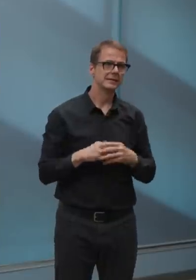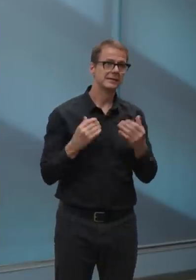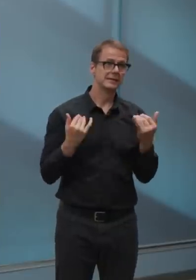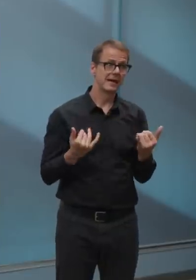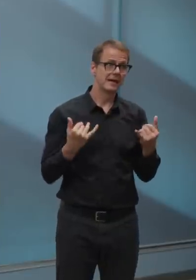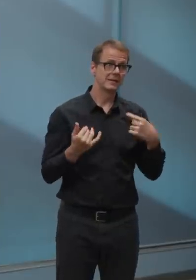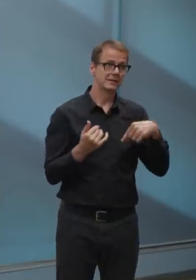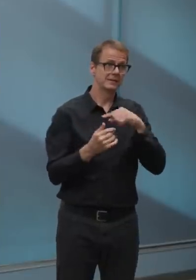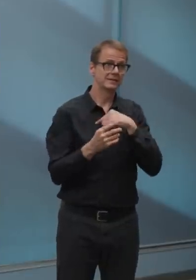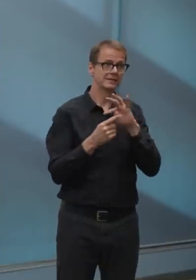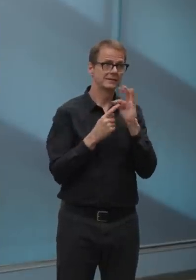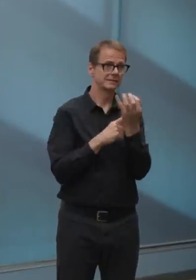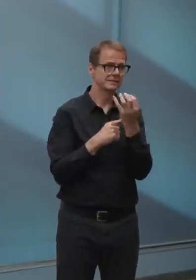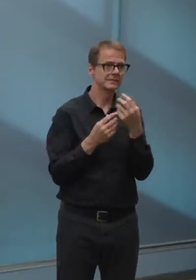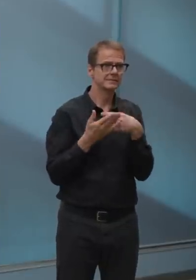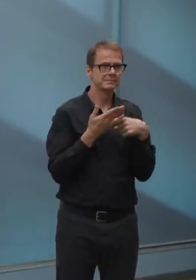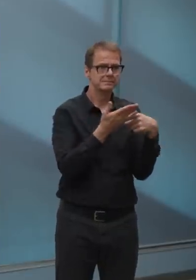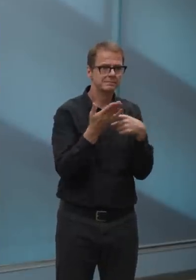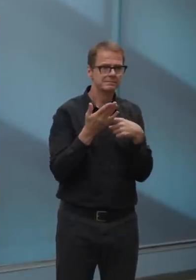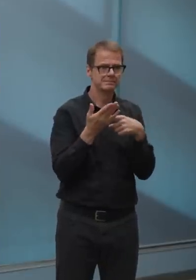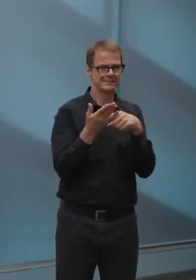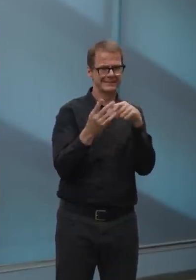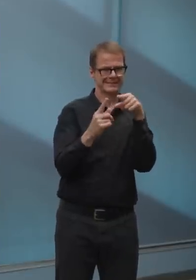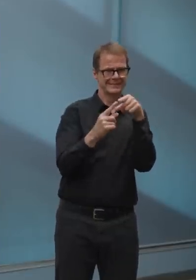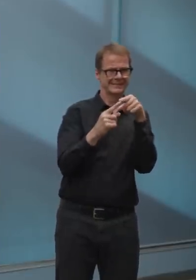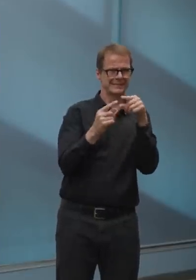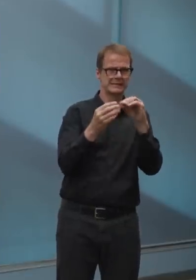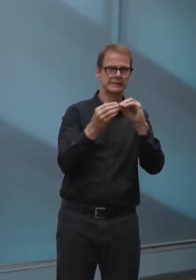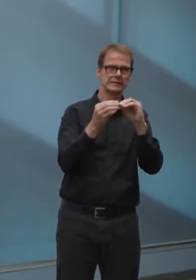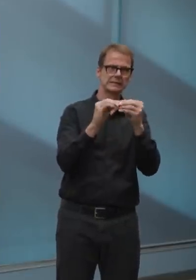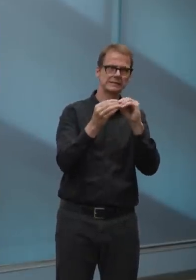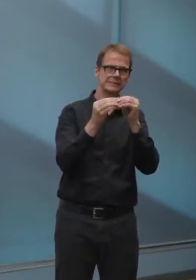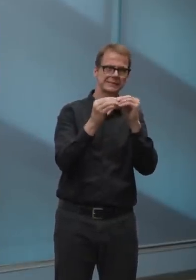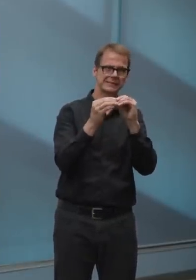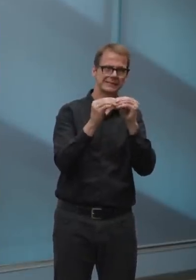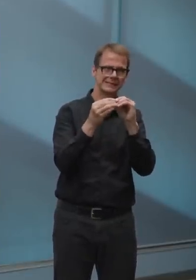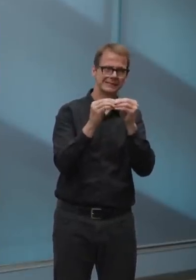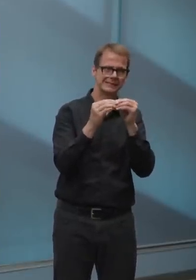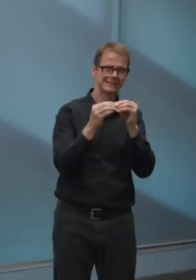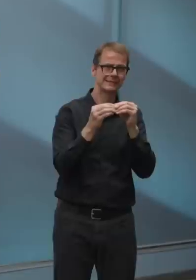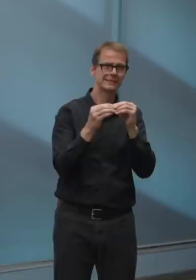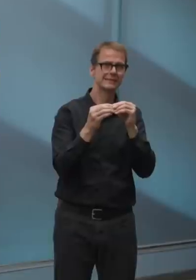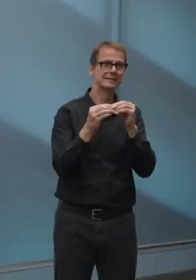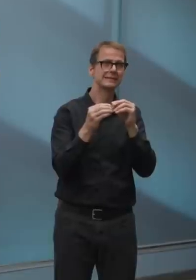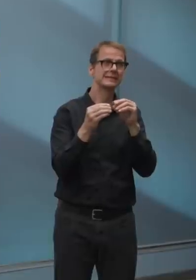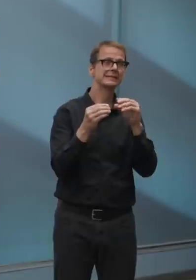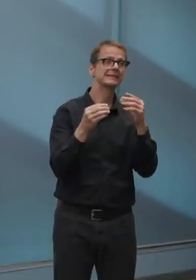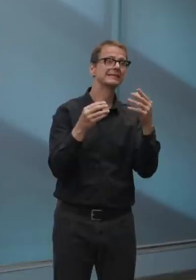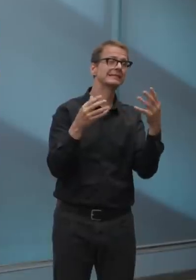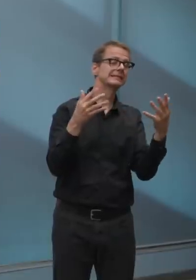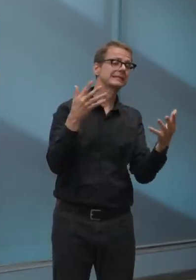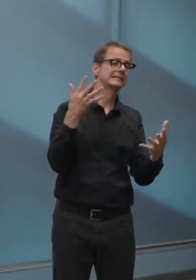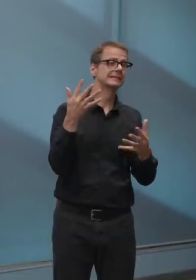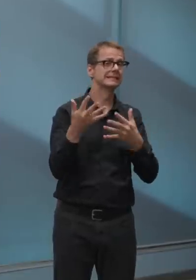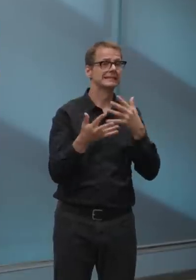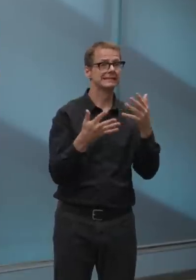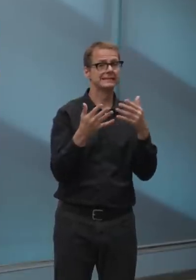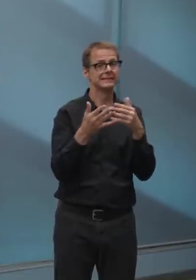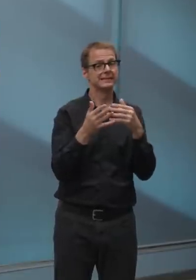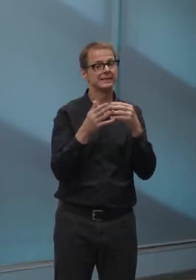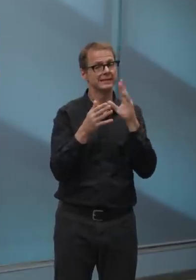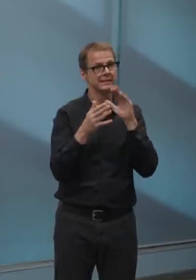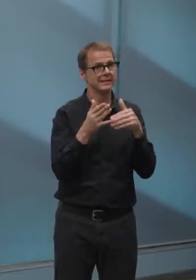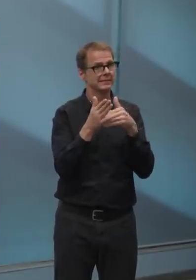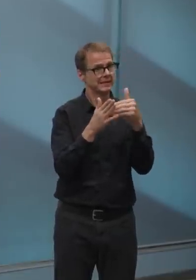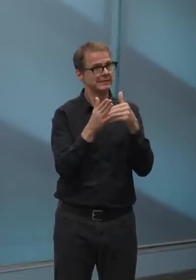transit challenge over several years for the city of Edmonton. Uh, it's in the billions for Toronto and Montreal and collectively across